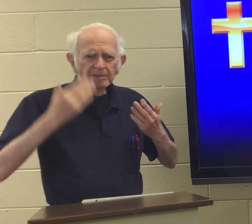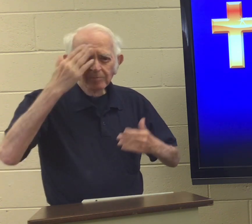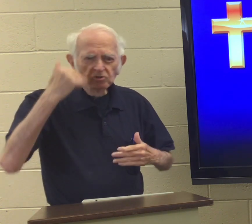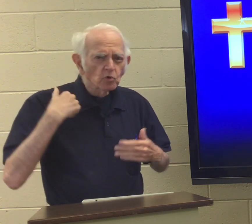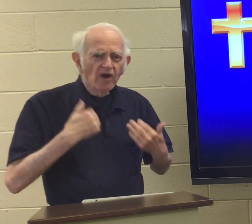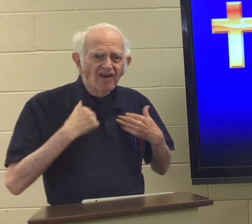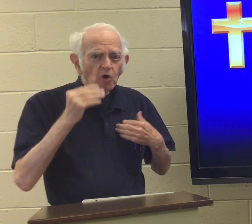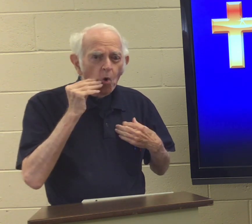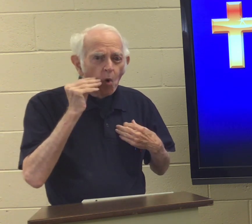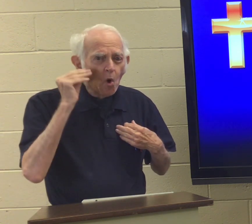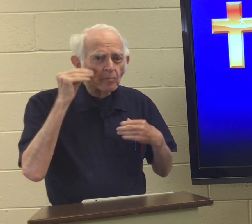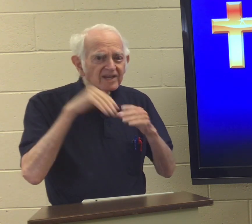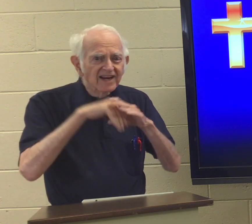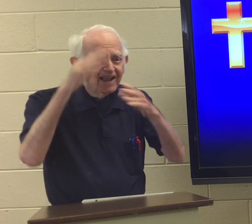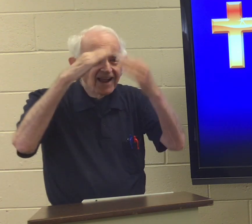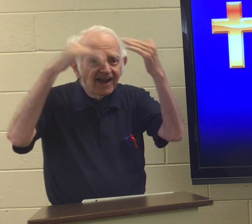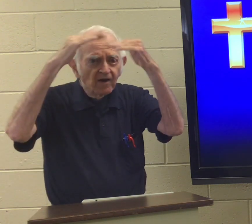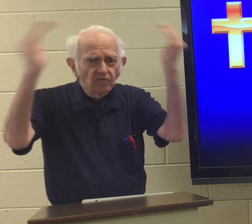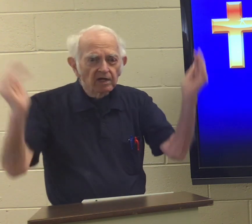We're happy because we have a home in heaven.